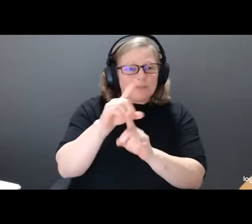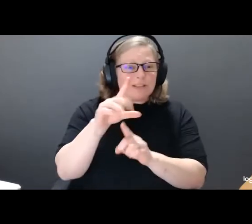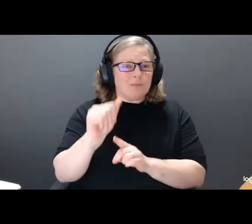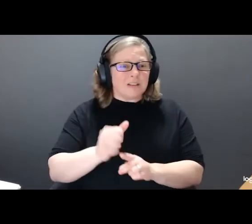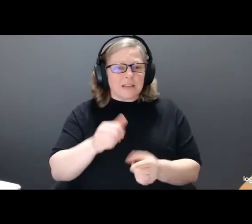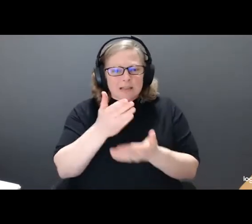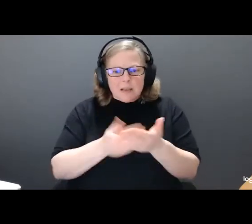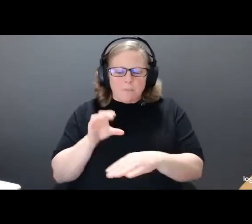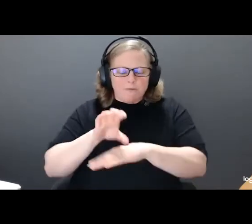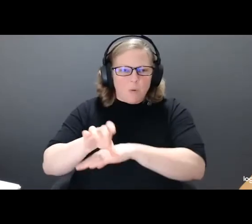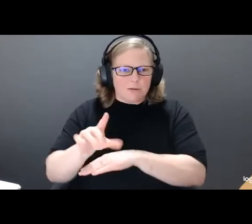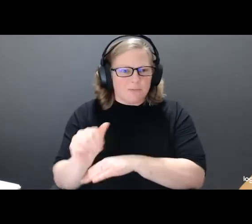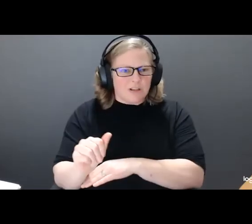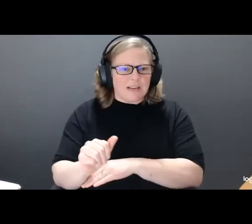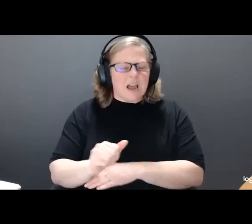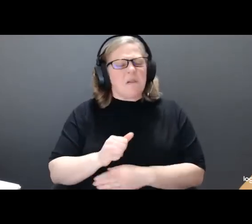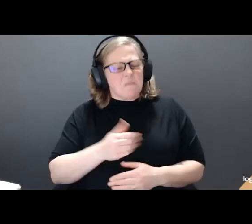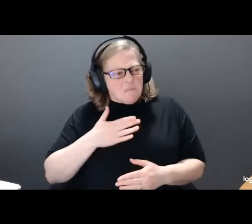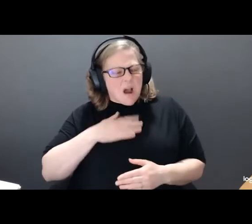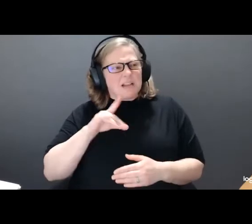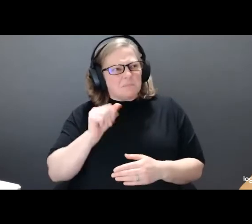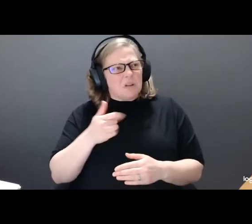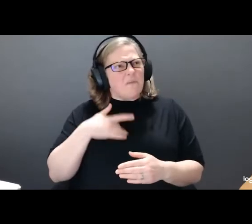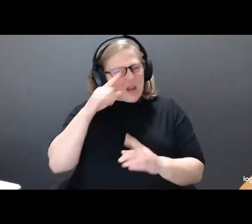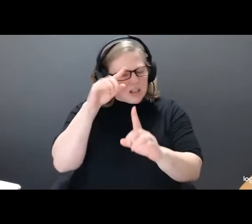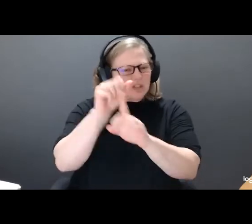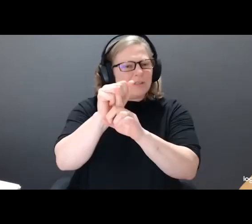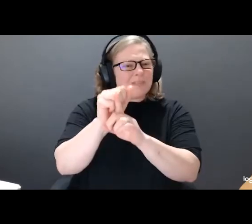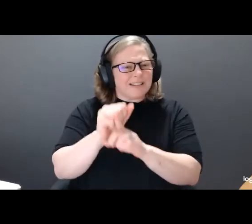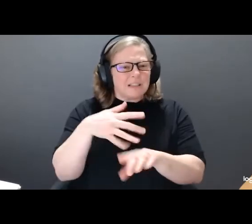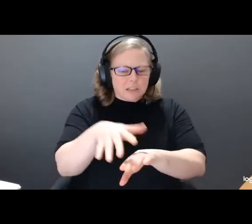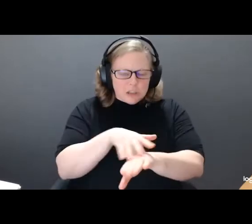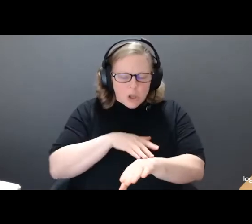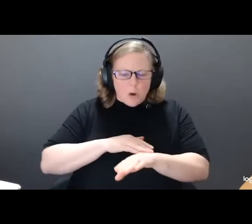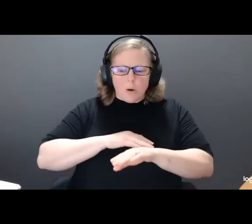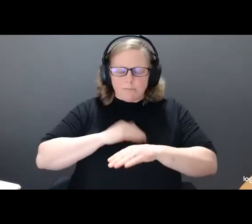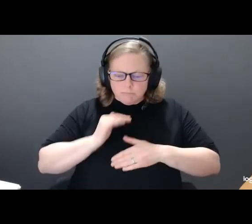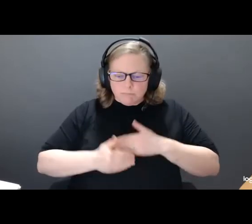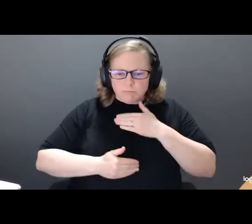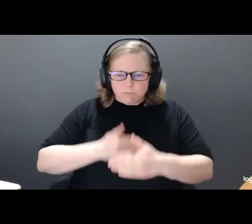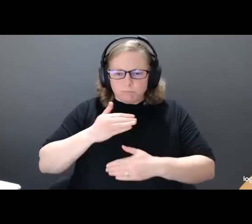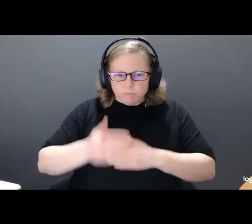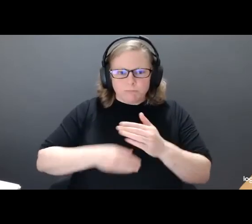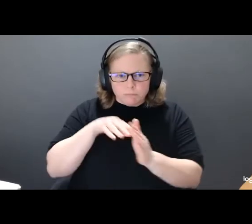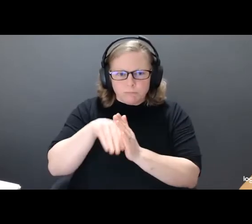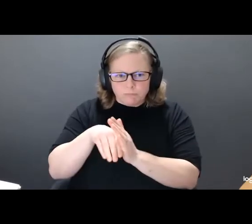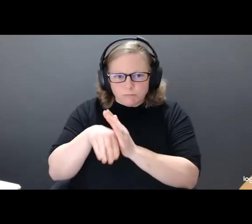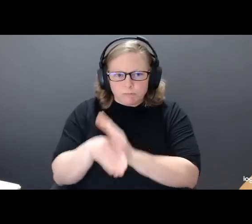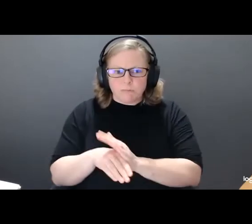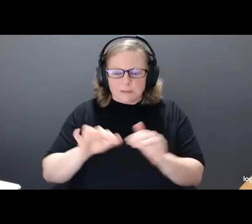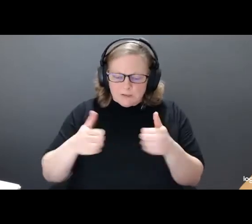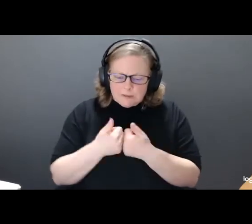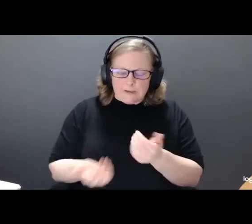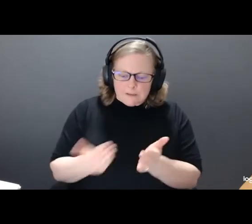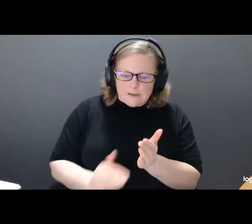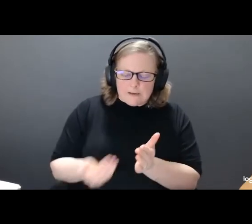I would characterize my disability as an achievement, a slow and constant progression that continually challenges me to redefine